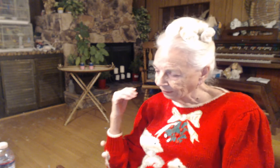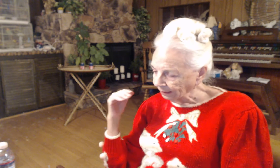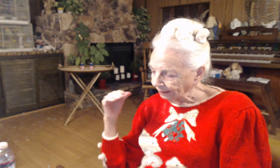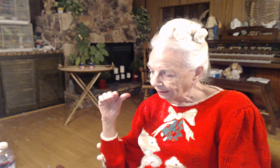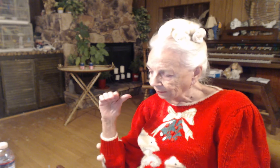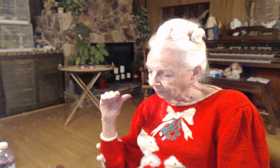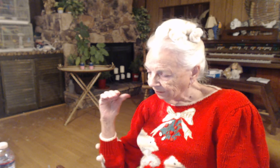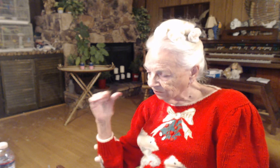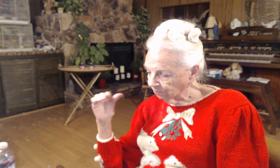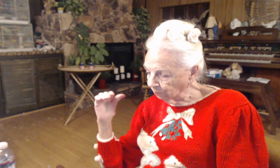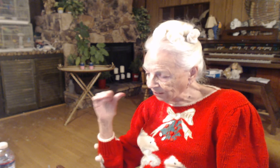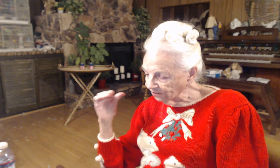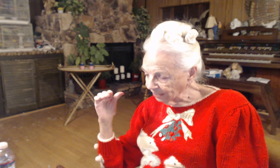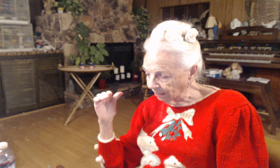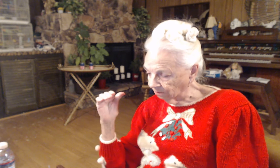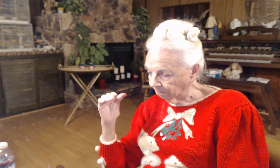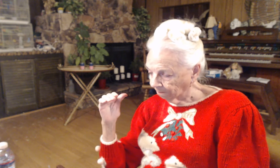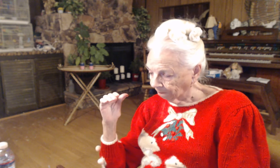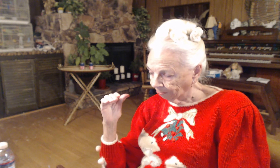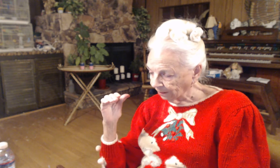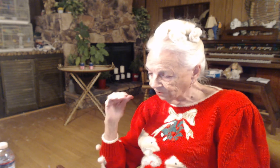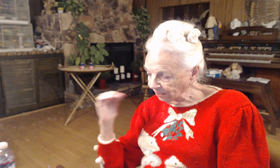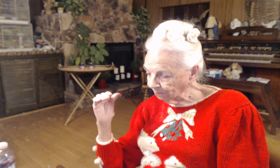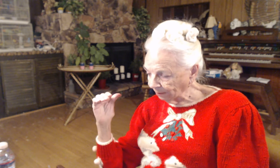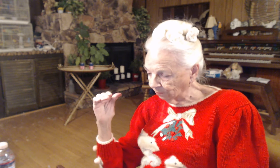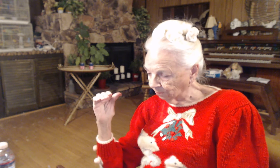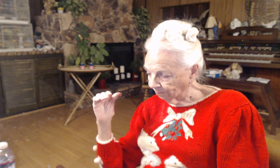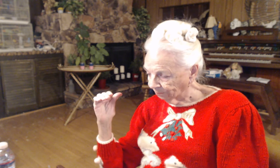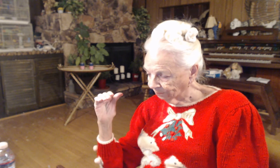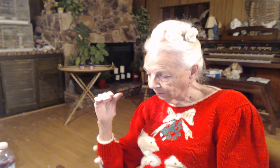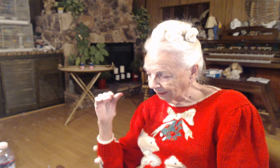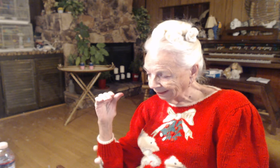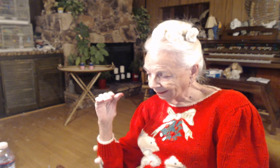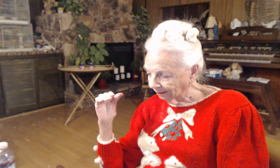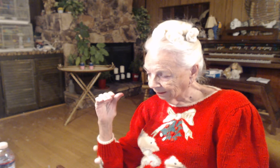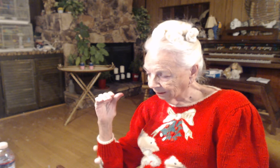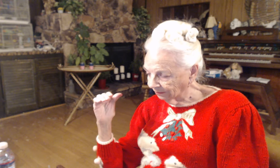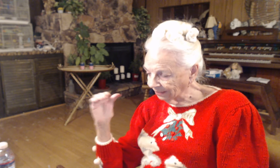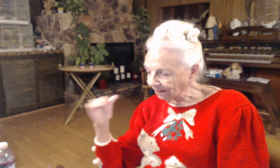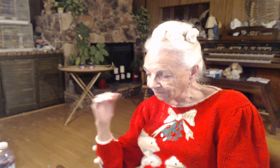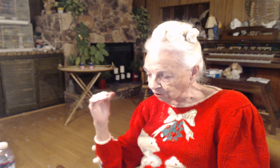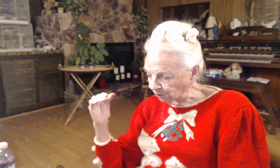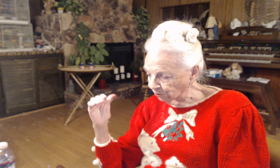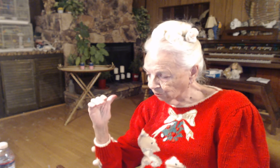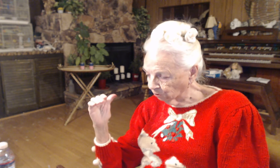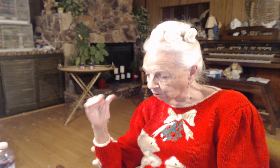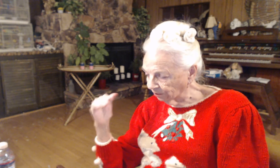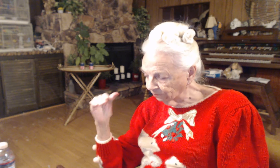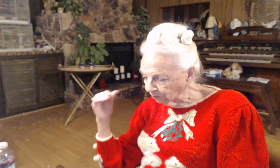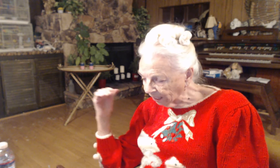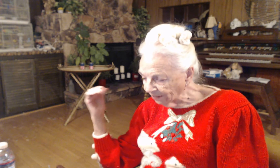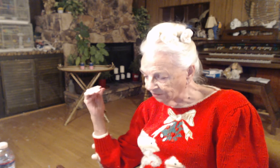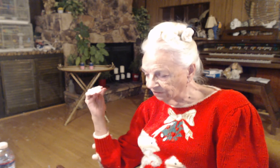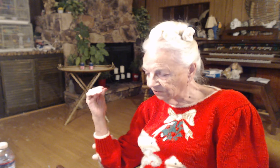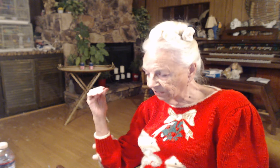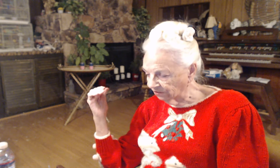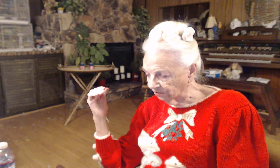This breaks it down, sick people, diverse or different kinds of diseases and